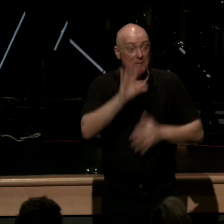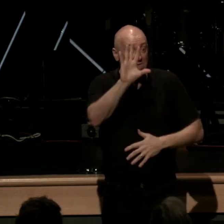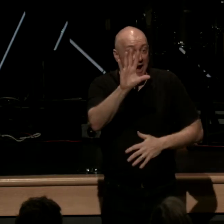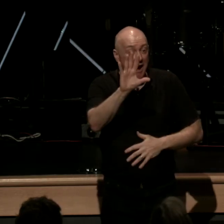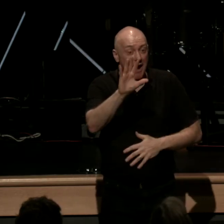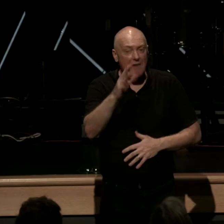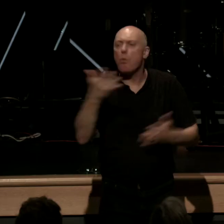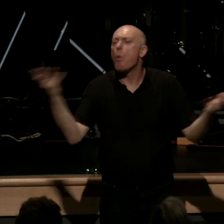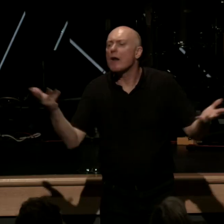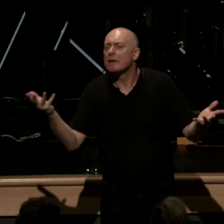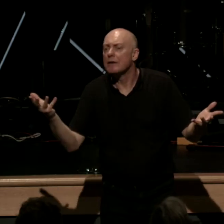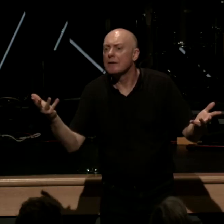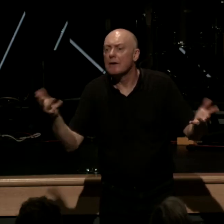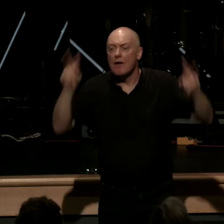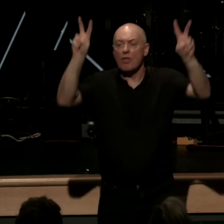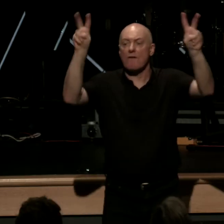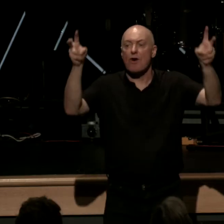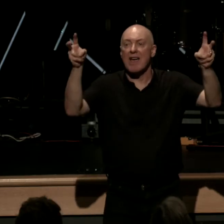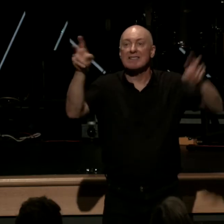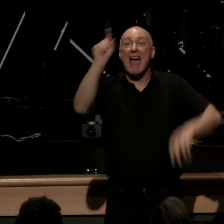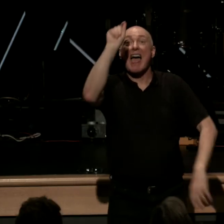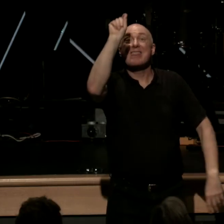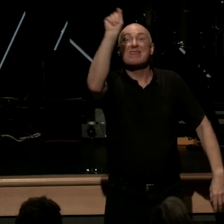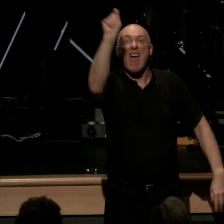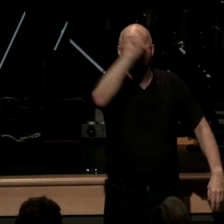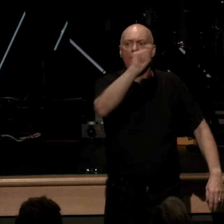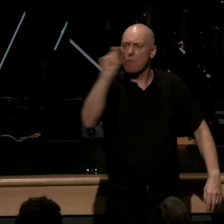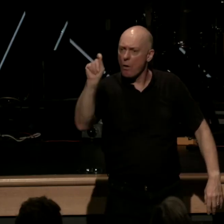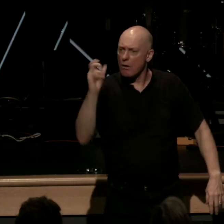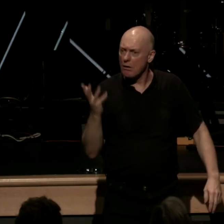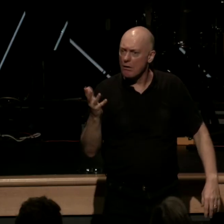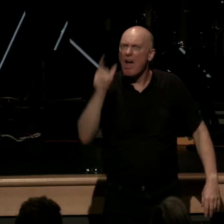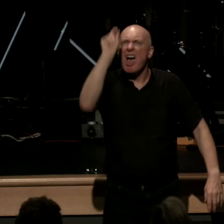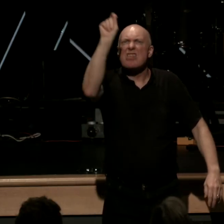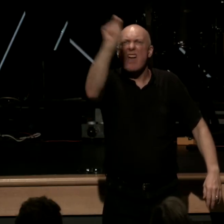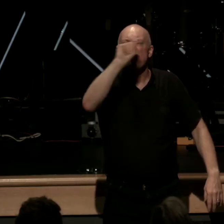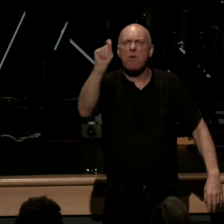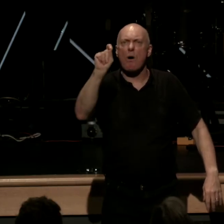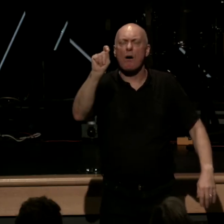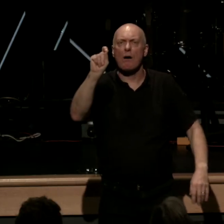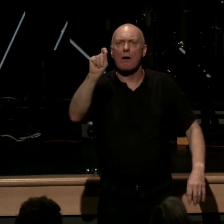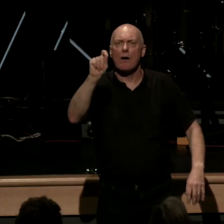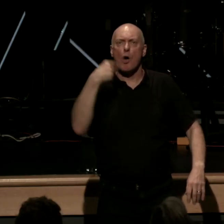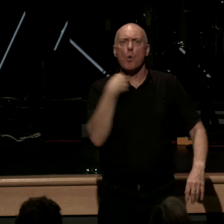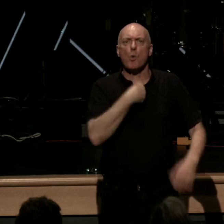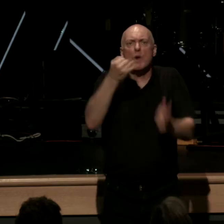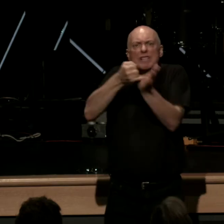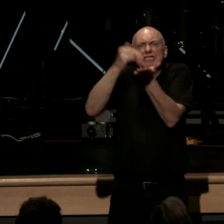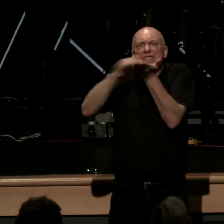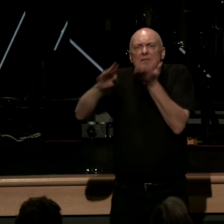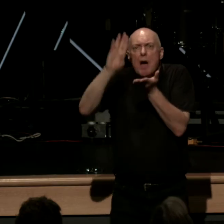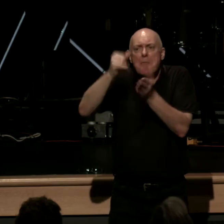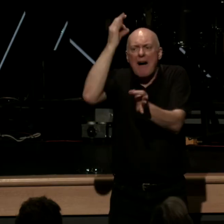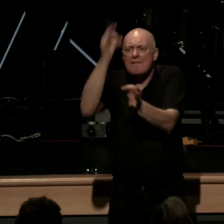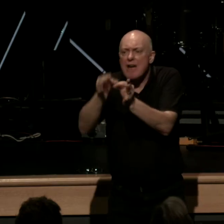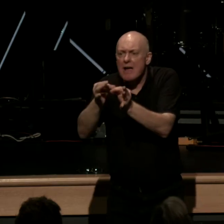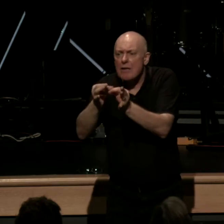it's the phrase therefore therefore since we've been justified by faith now what Paul is doing